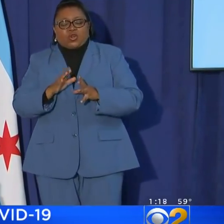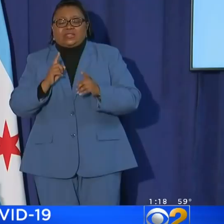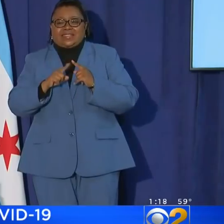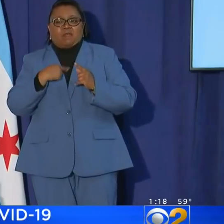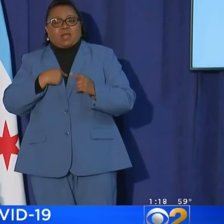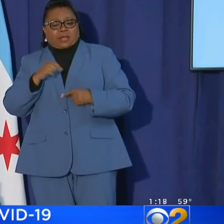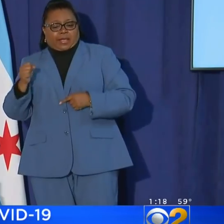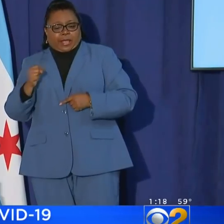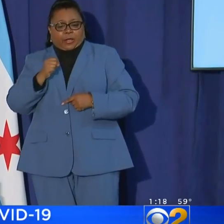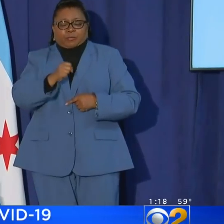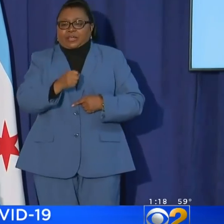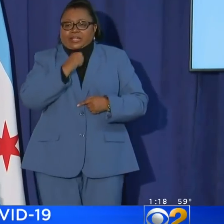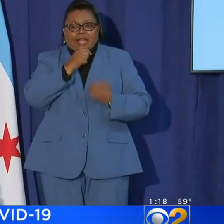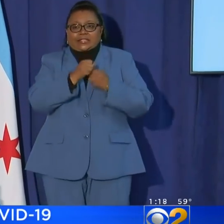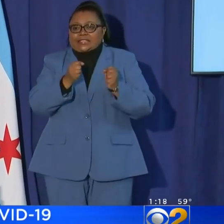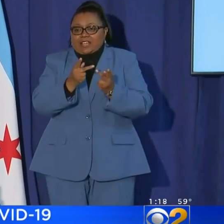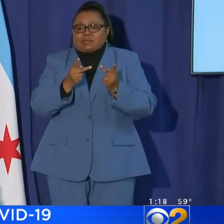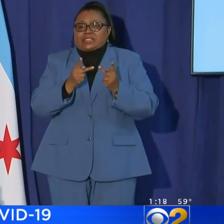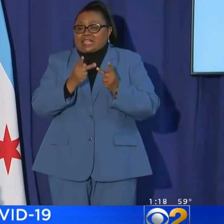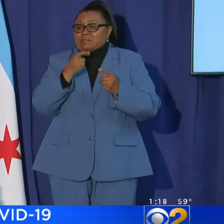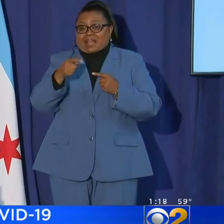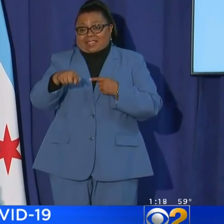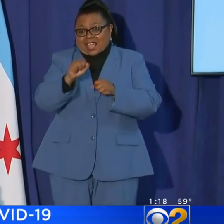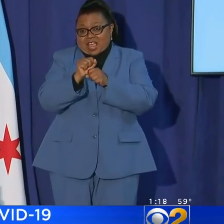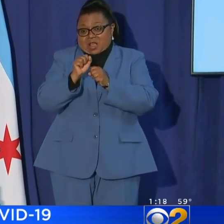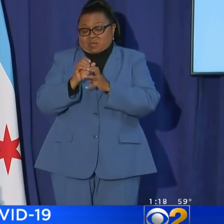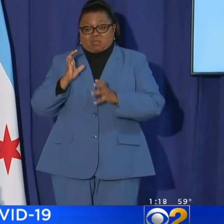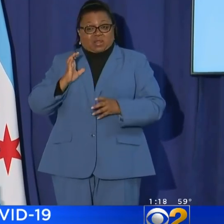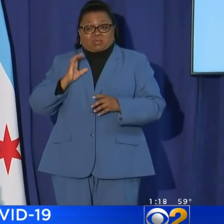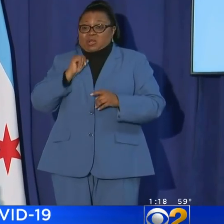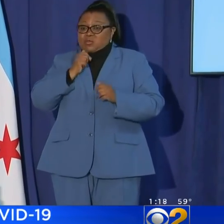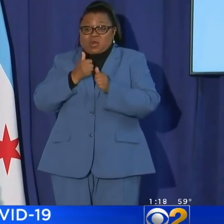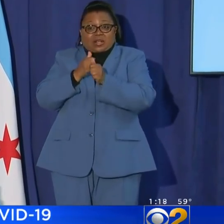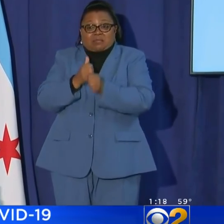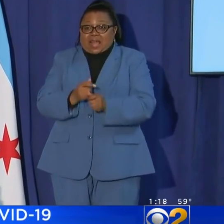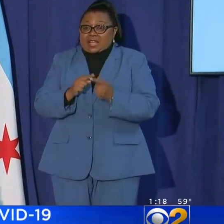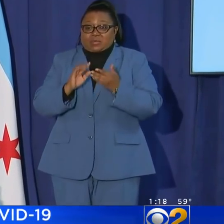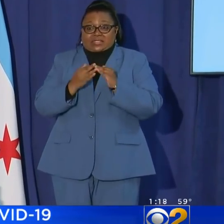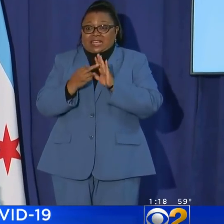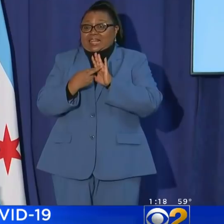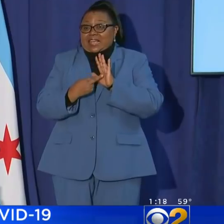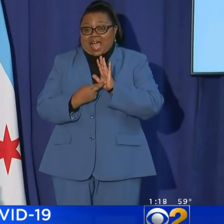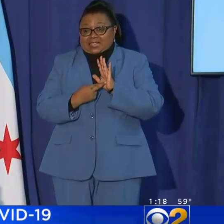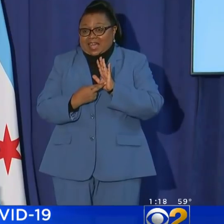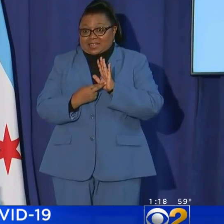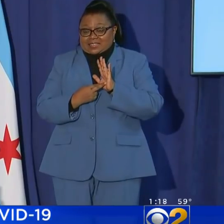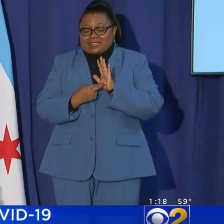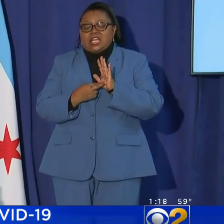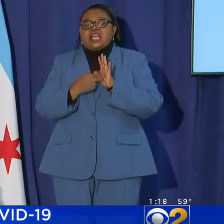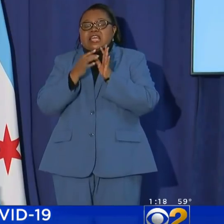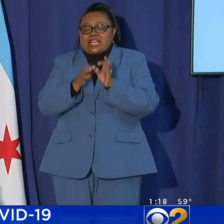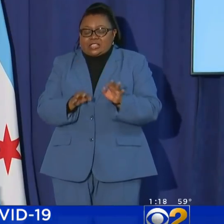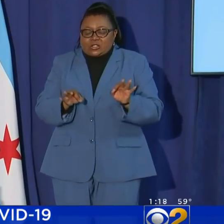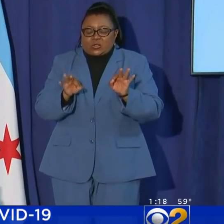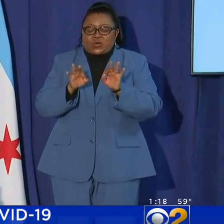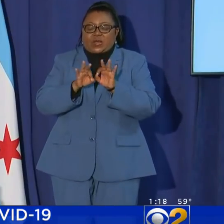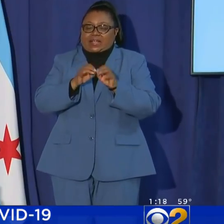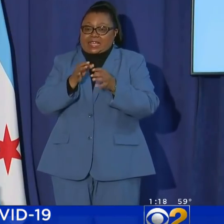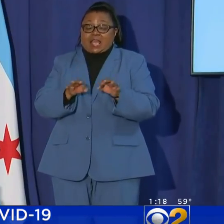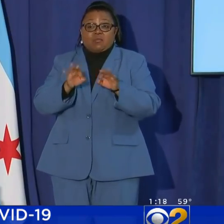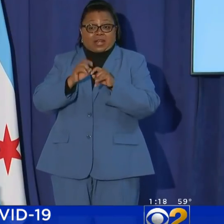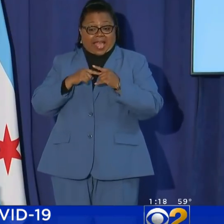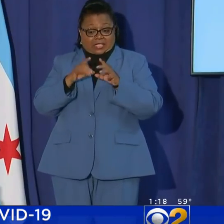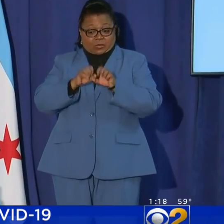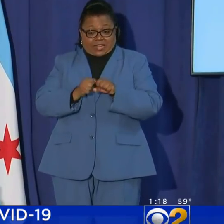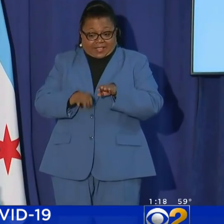were being put in unsafe positions because their employers weren't complying with city guidelines. It's critically important that